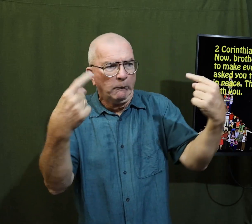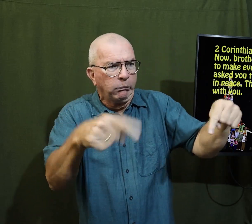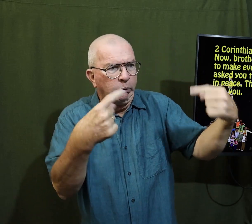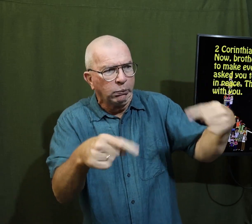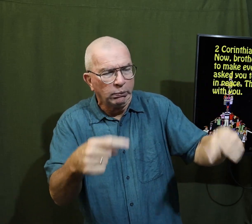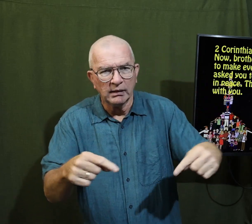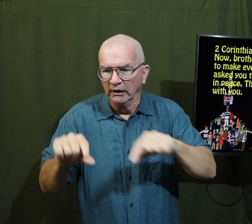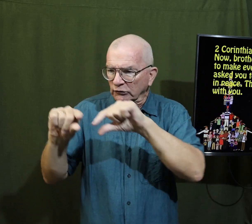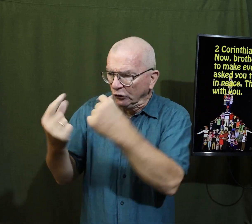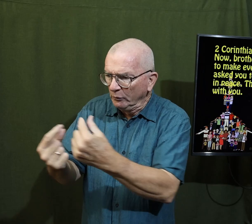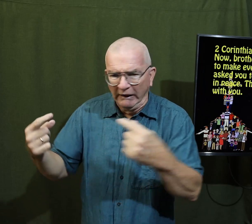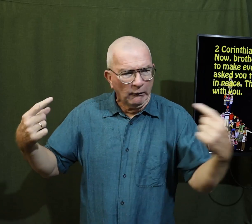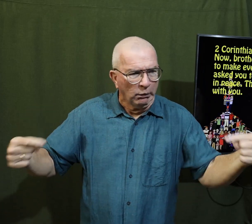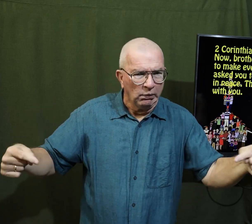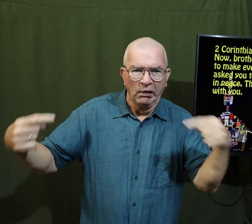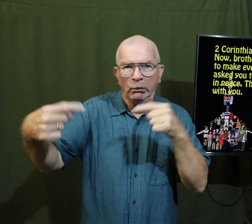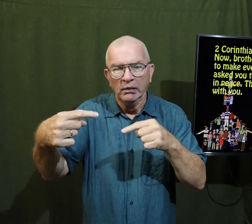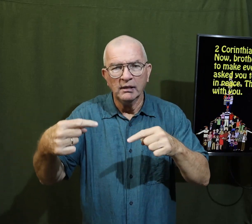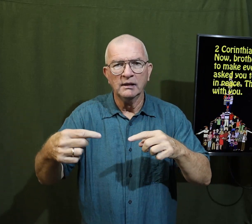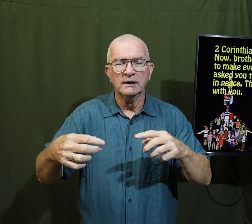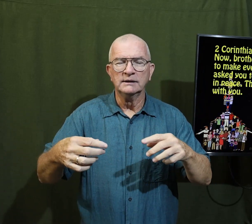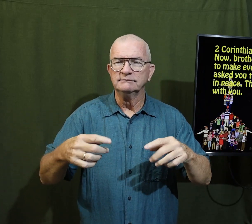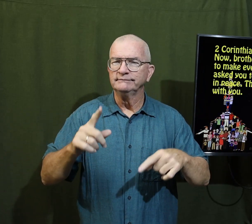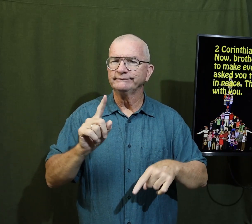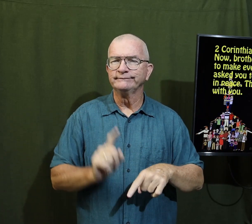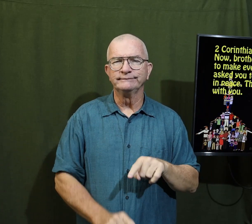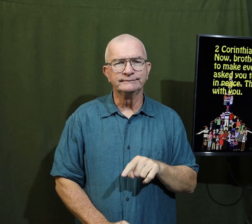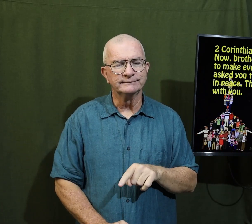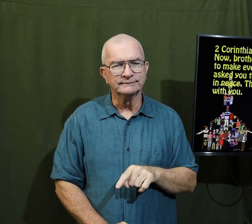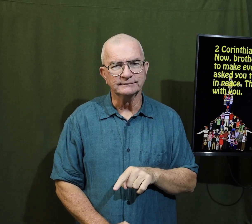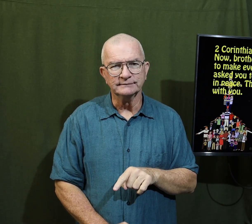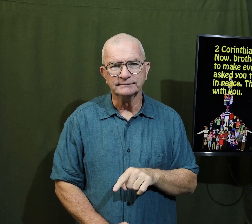groups are fighting each other arguing with each other we can't